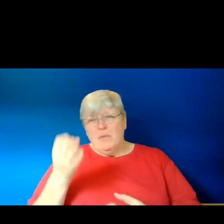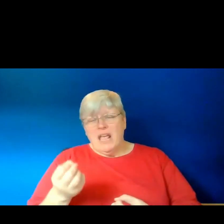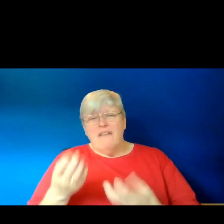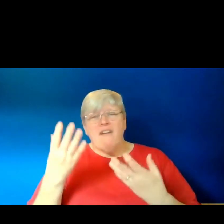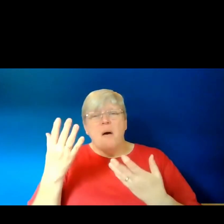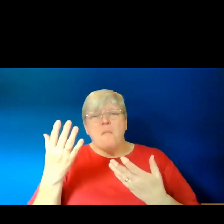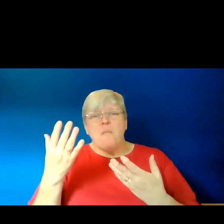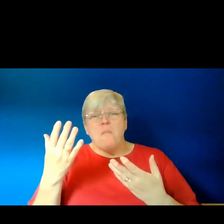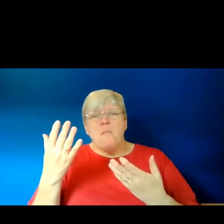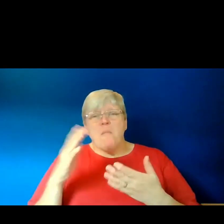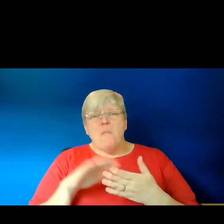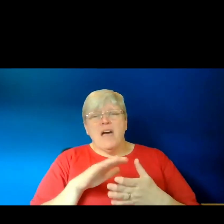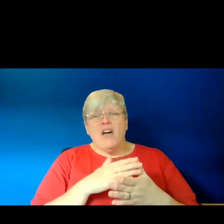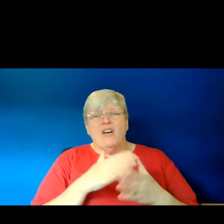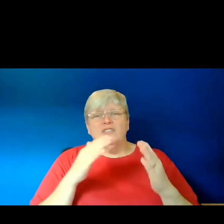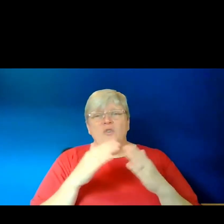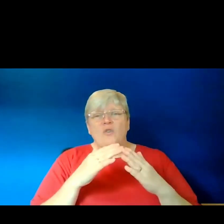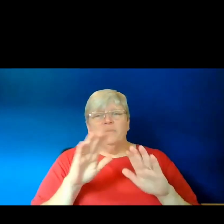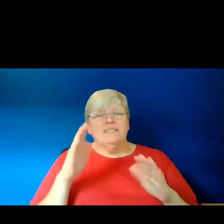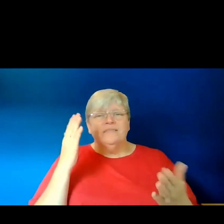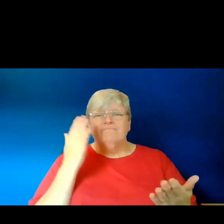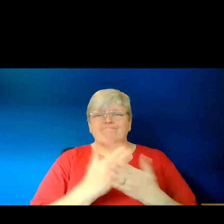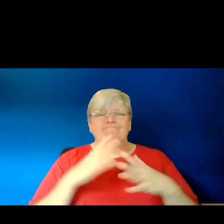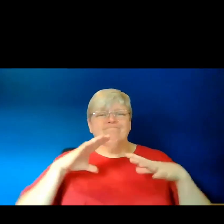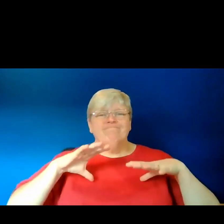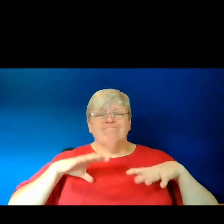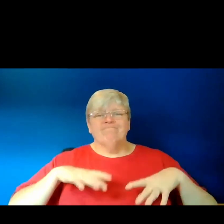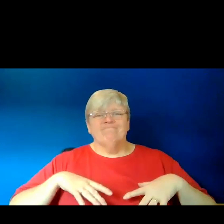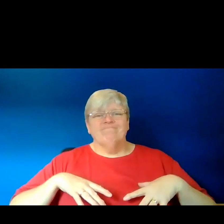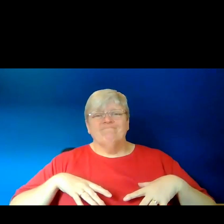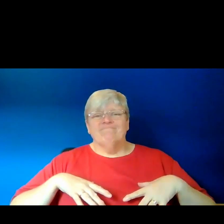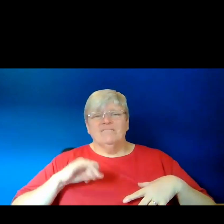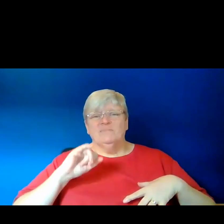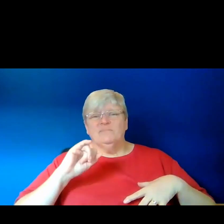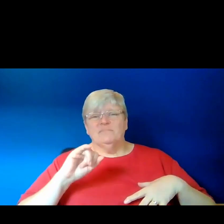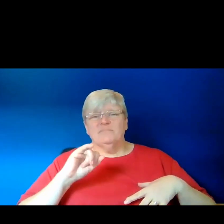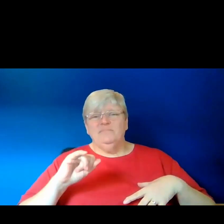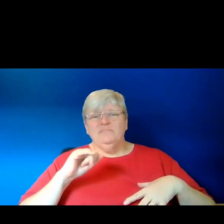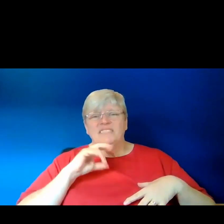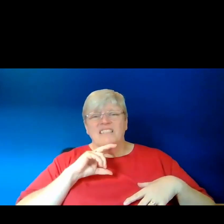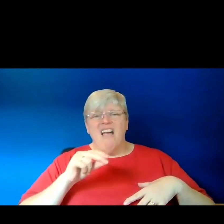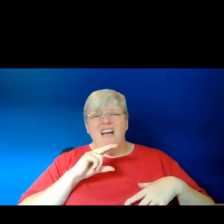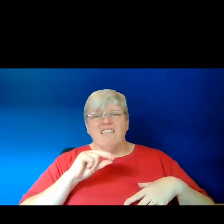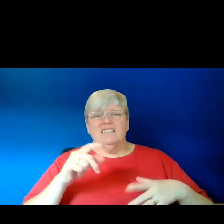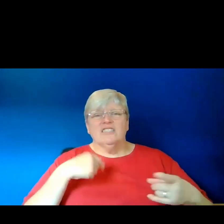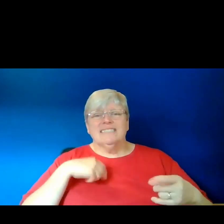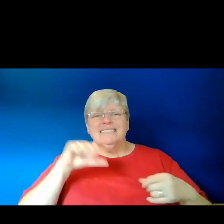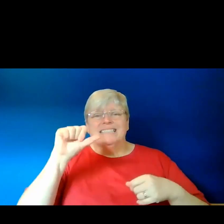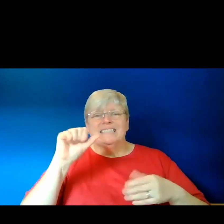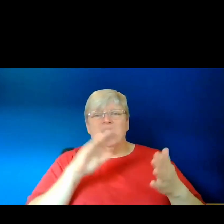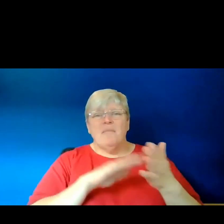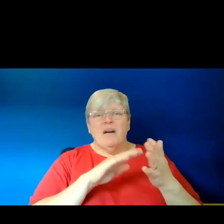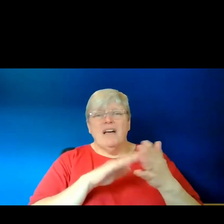given up, because home did not rest easily on unyielding tongues. 19. 6. My